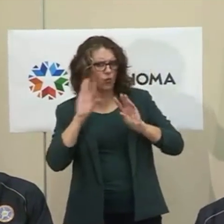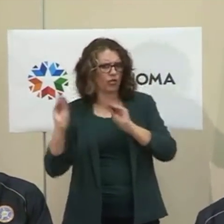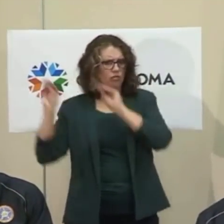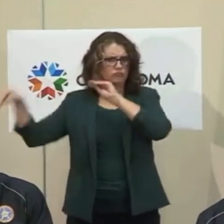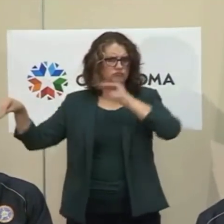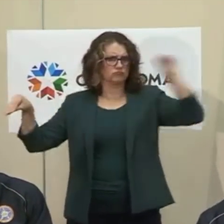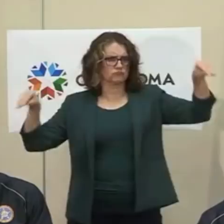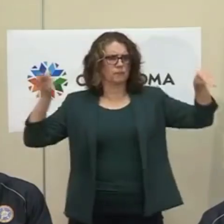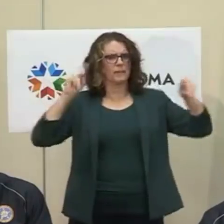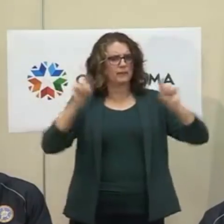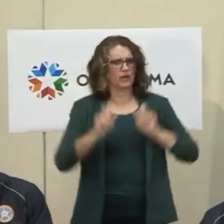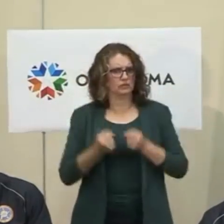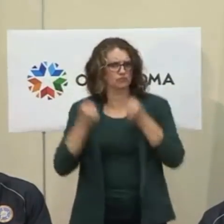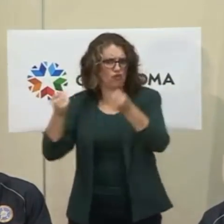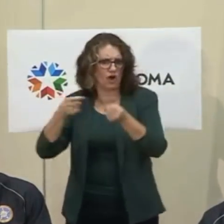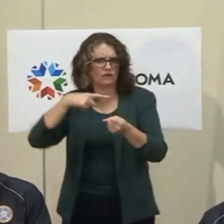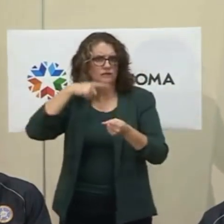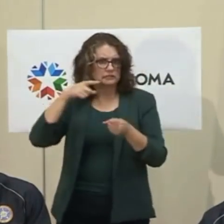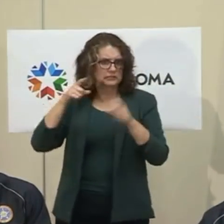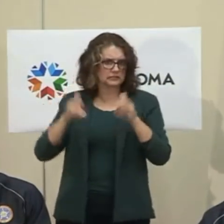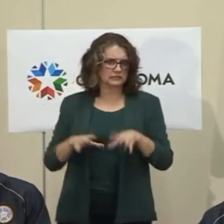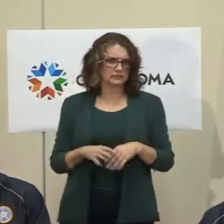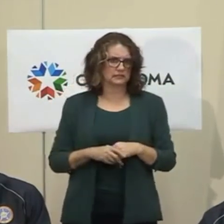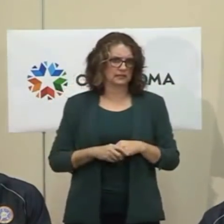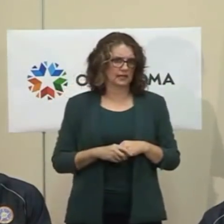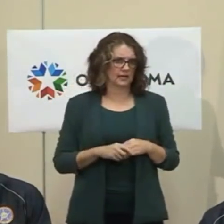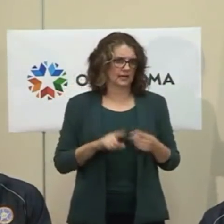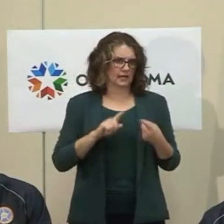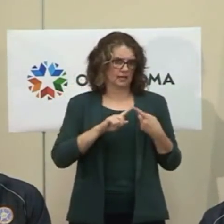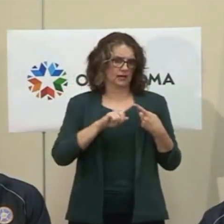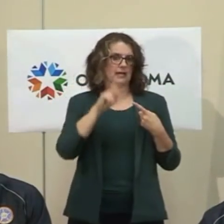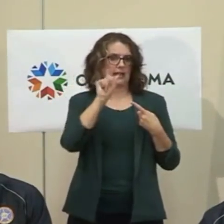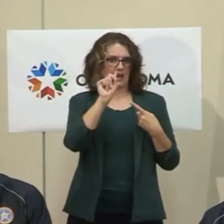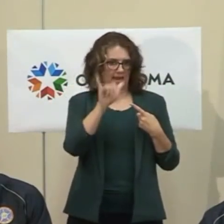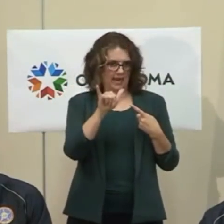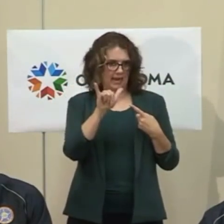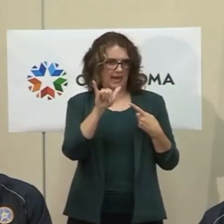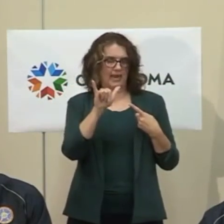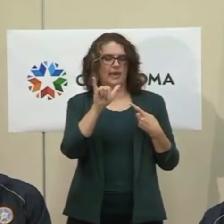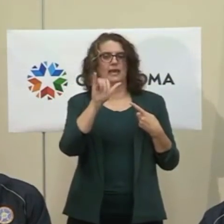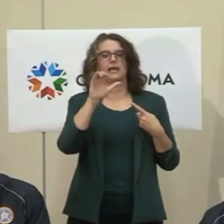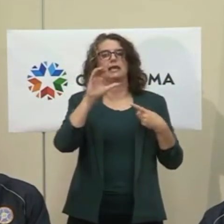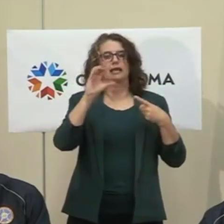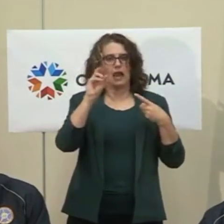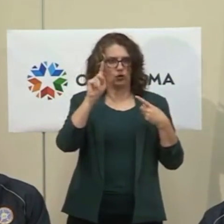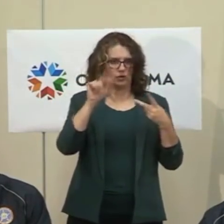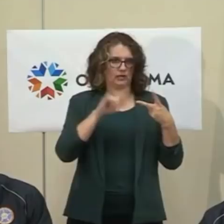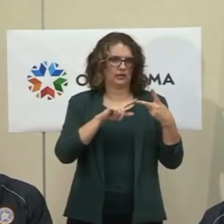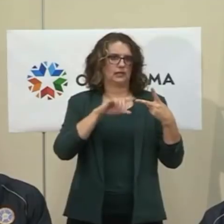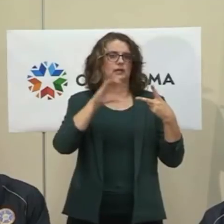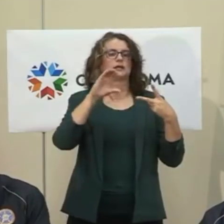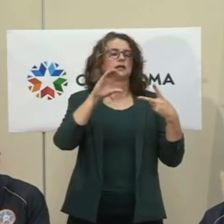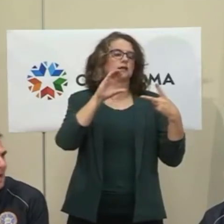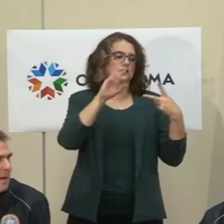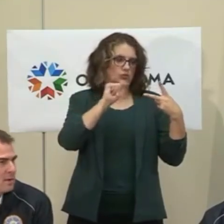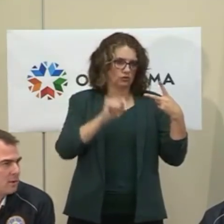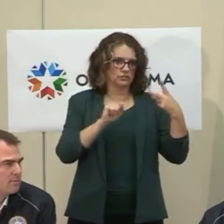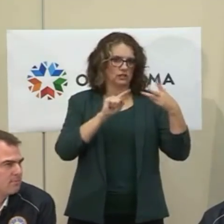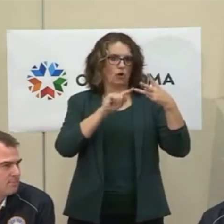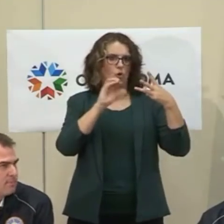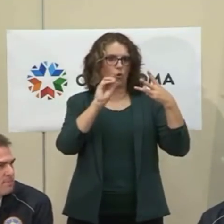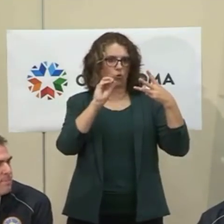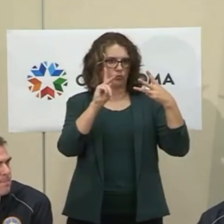sites, I think one's going to be in Kay County around Ponca City, one's in Tulsa, one's in Oklahoma City, and then I believe the fourth one will be in